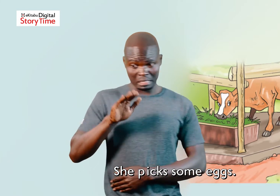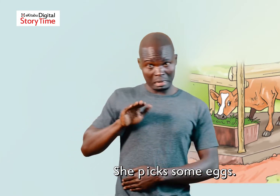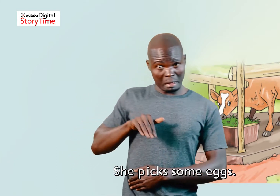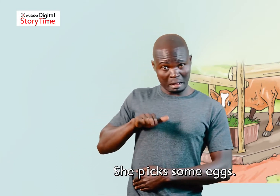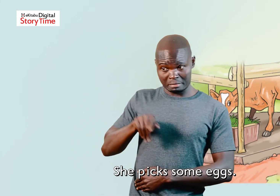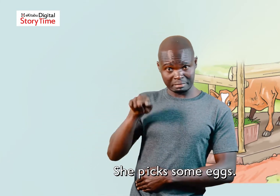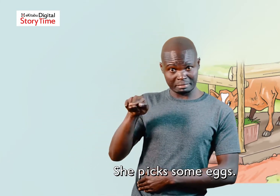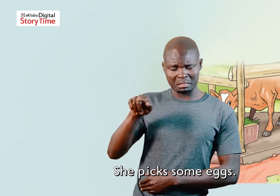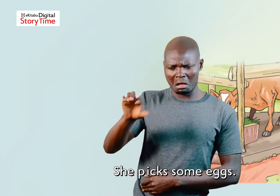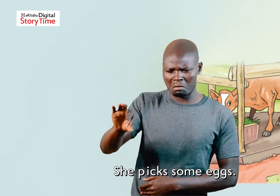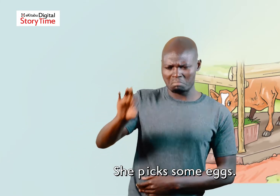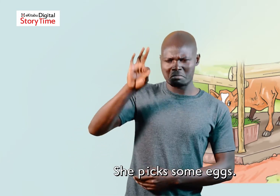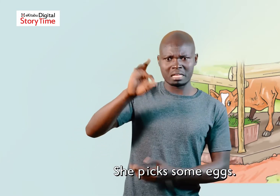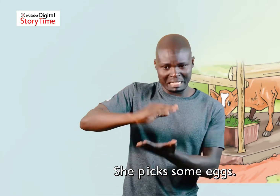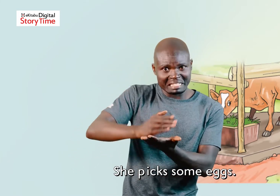She picks some eggs